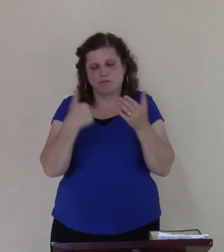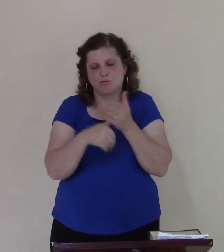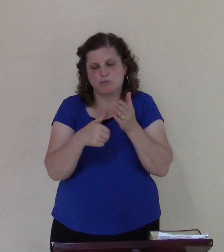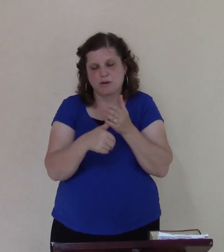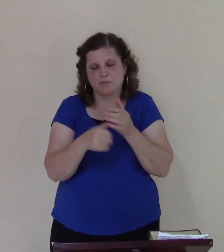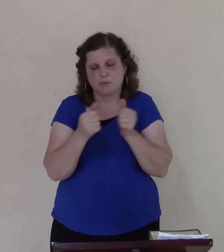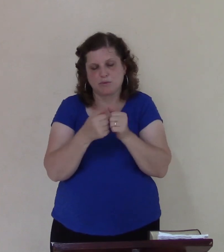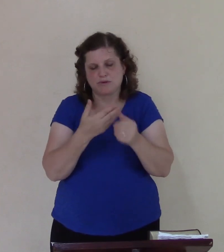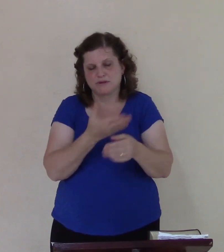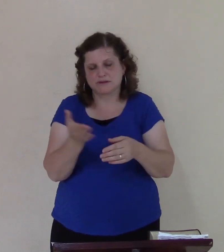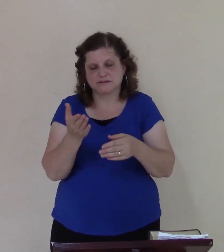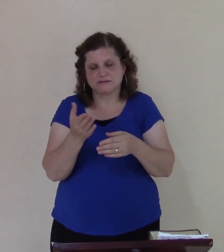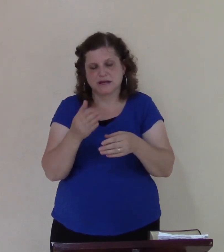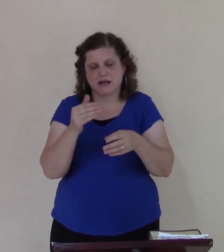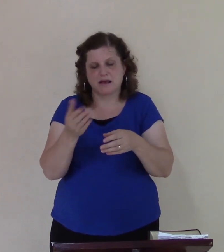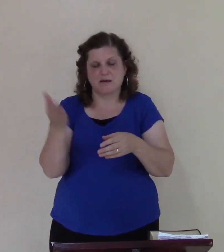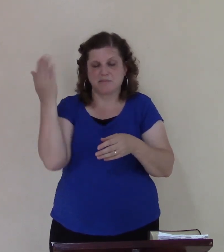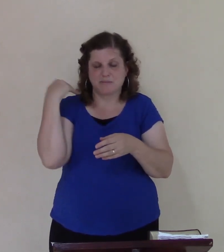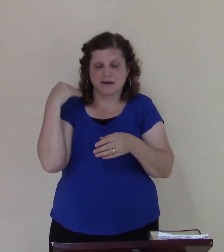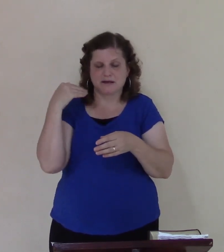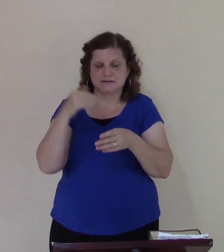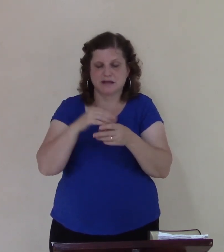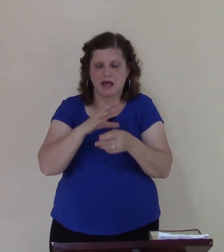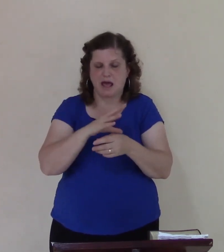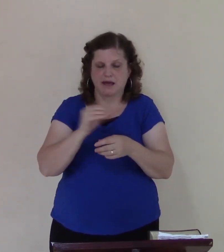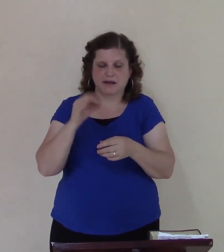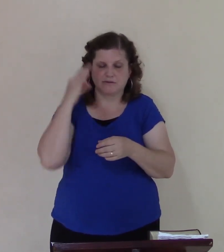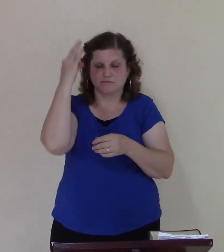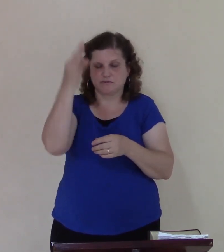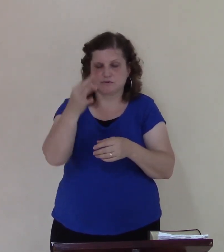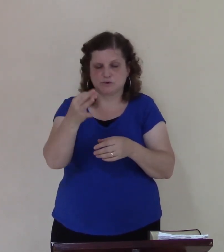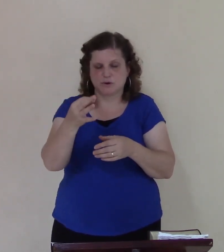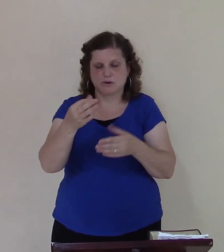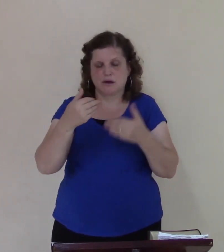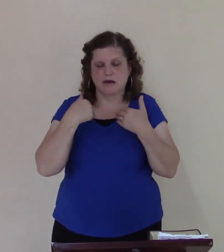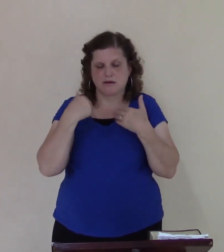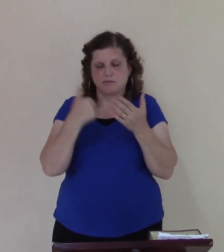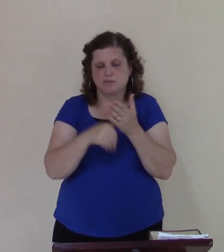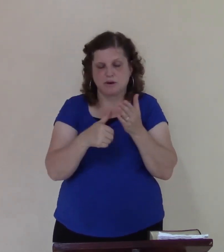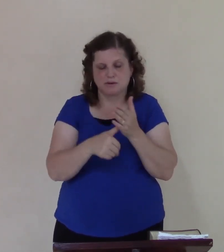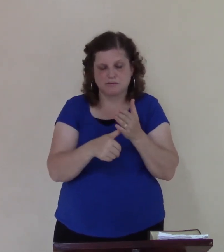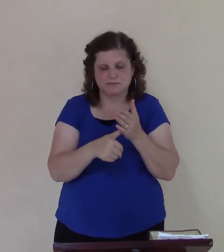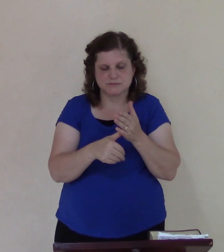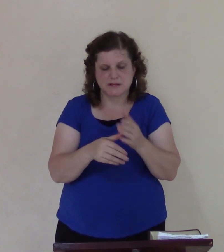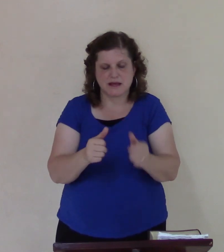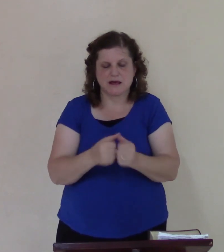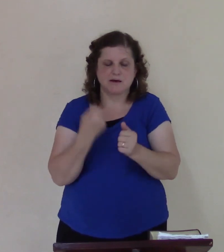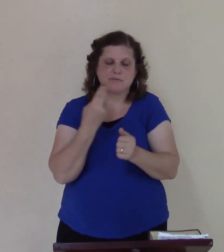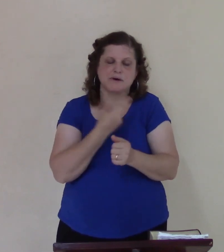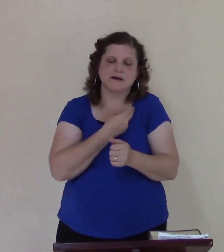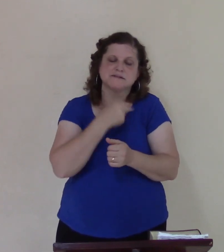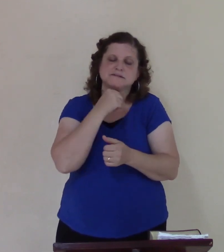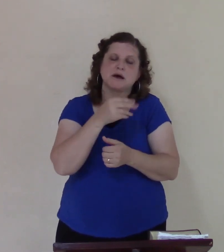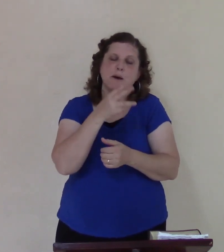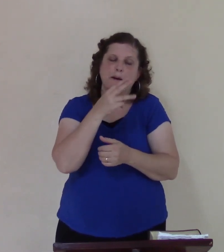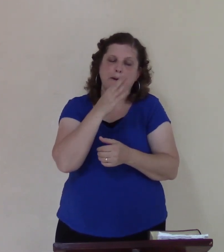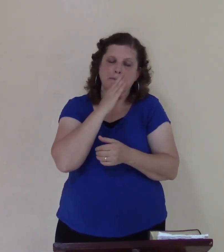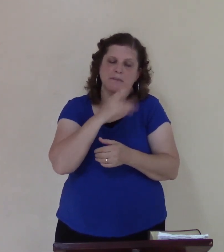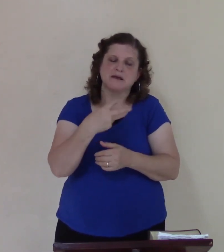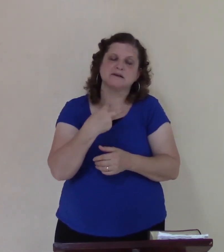and future I should have some problems in it that help us for this question not to be explained by this by John it affected